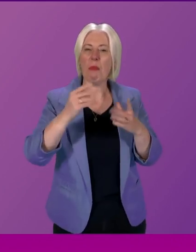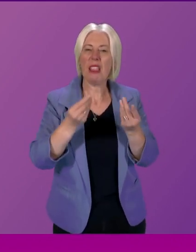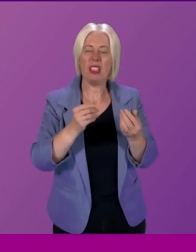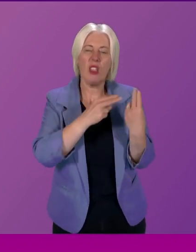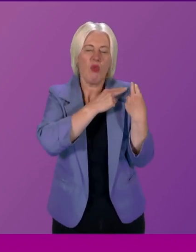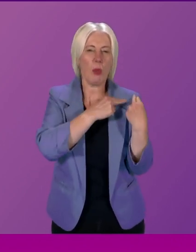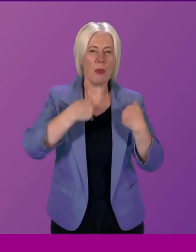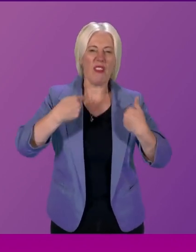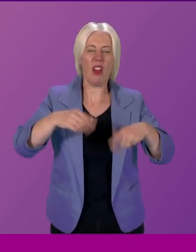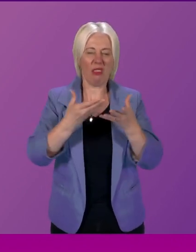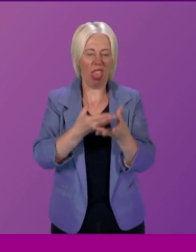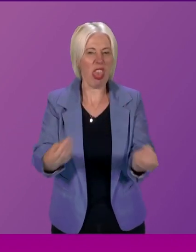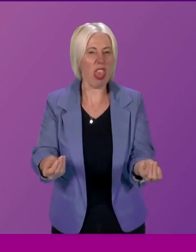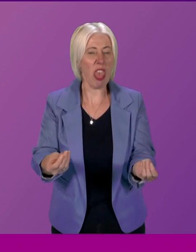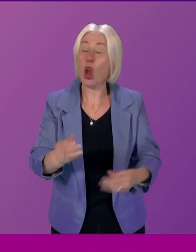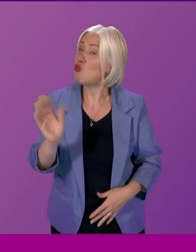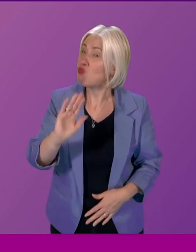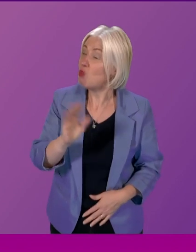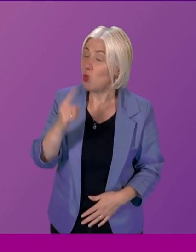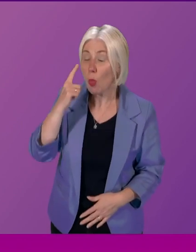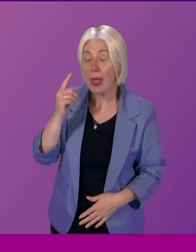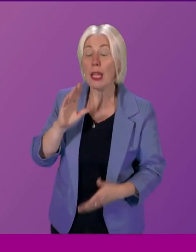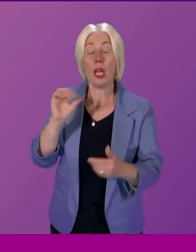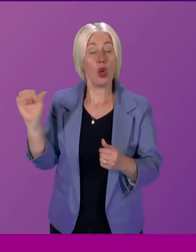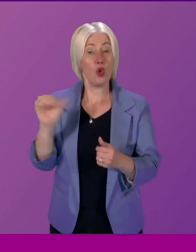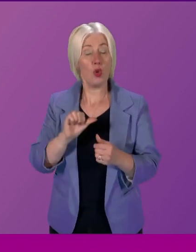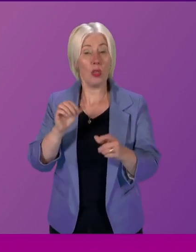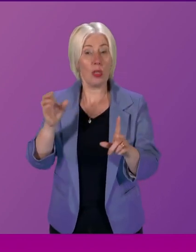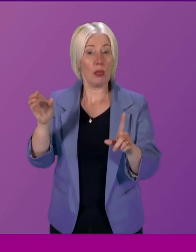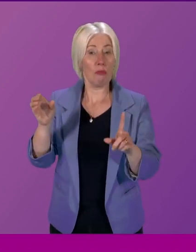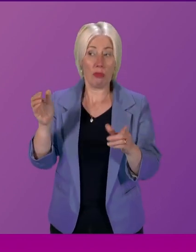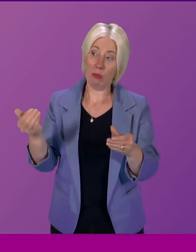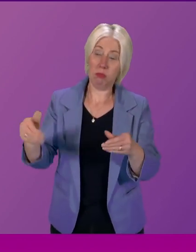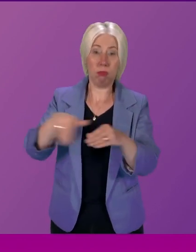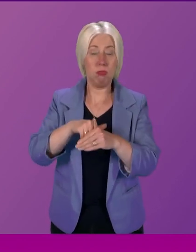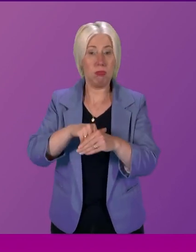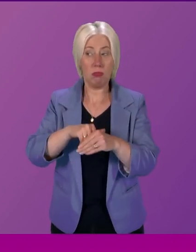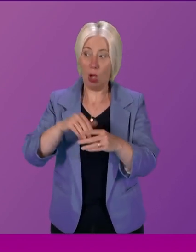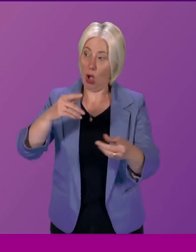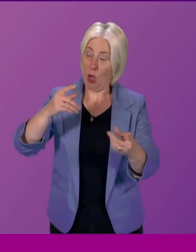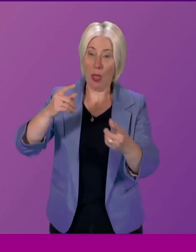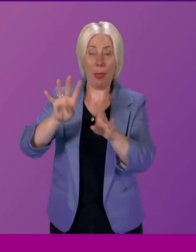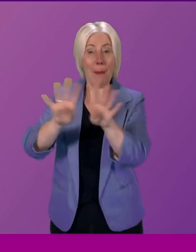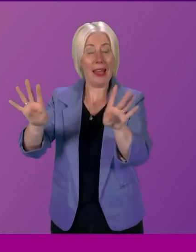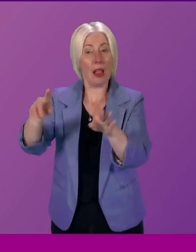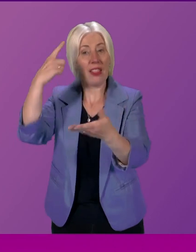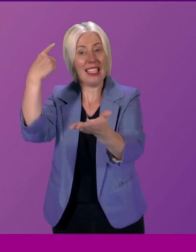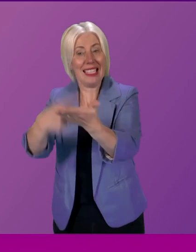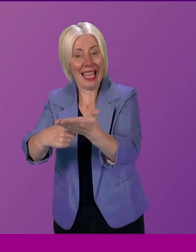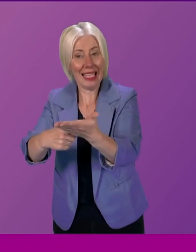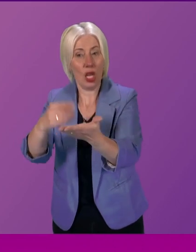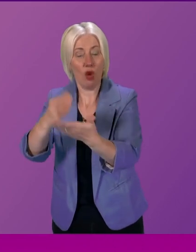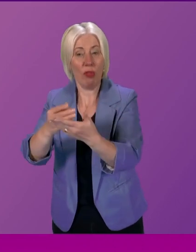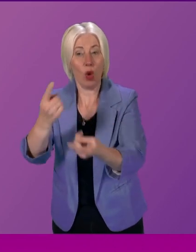ultimately at end of the day the decision whether to incorporate what has been decided at those citizens panels comes down to the